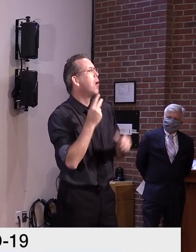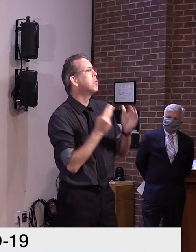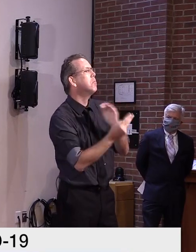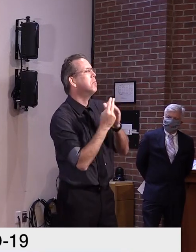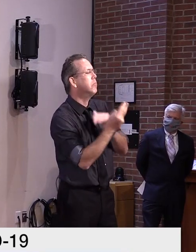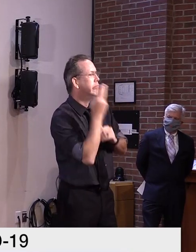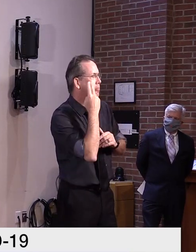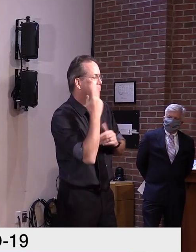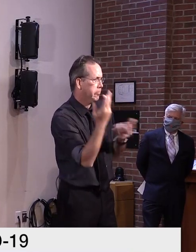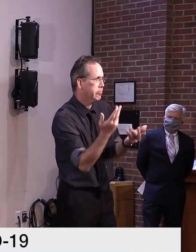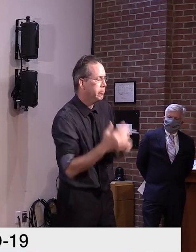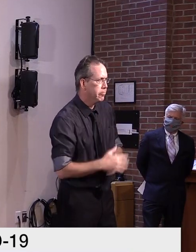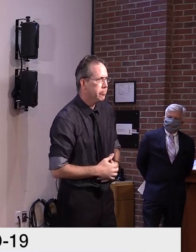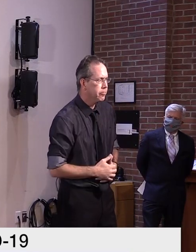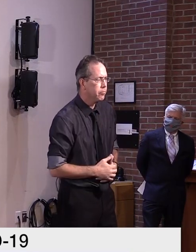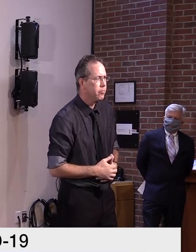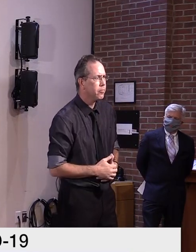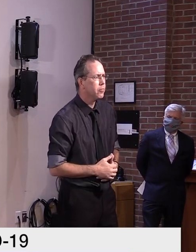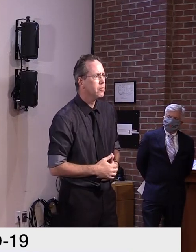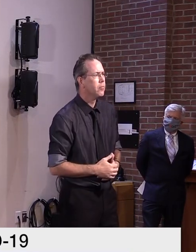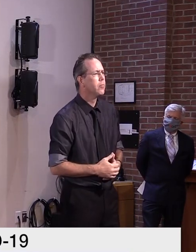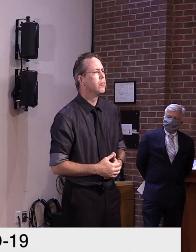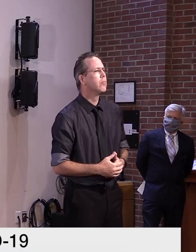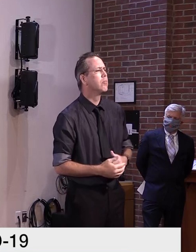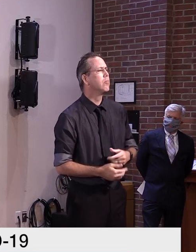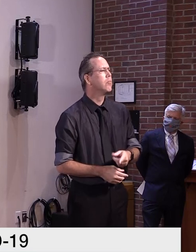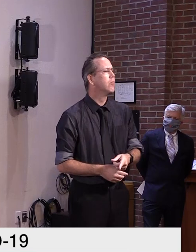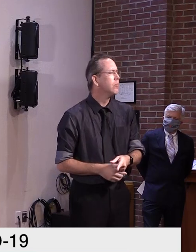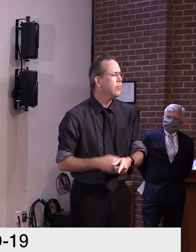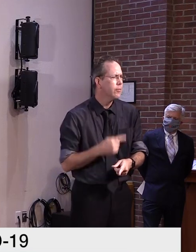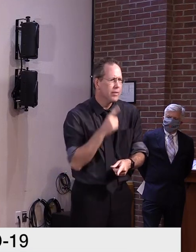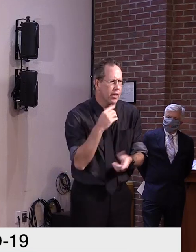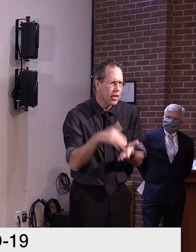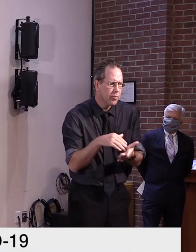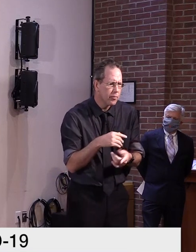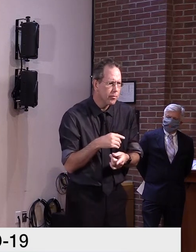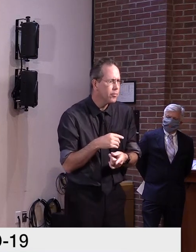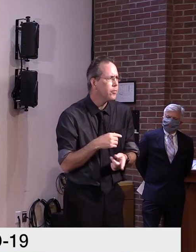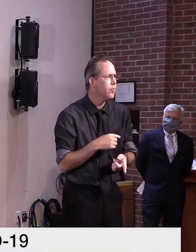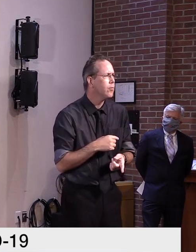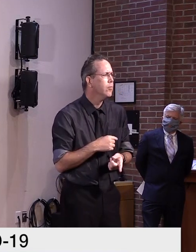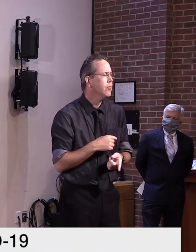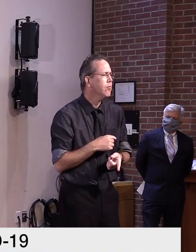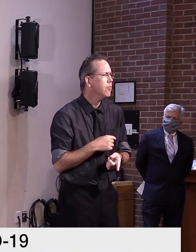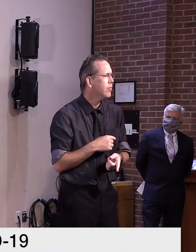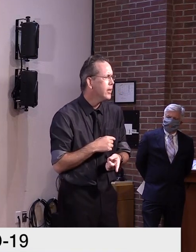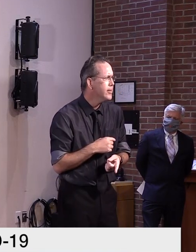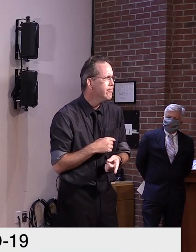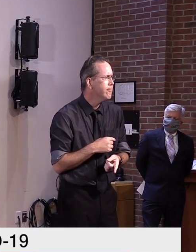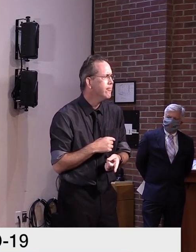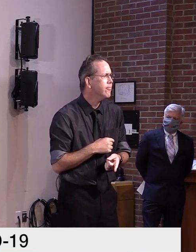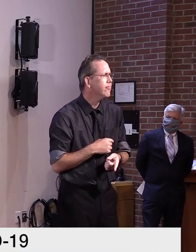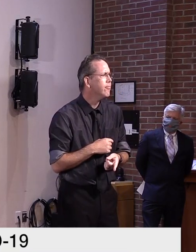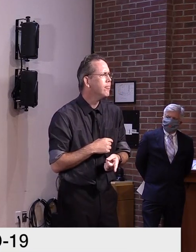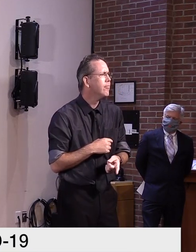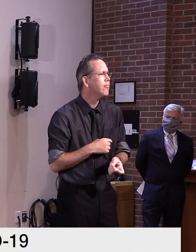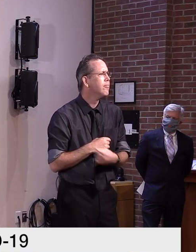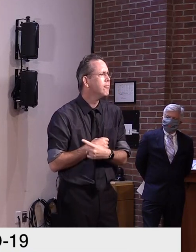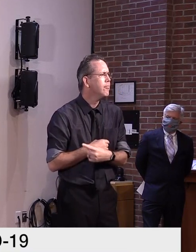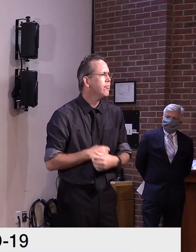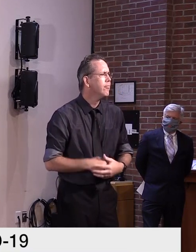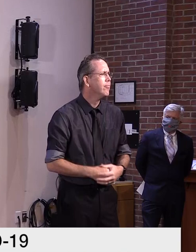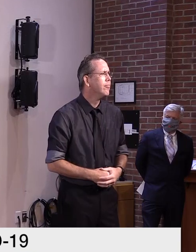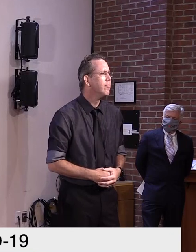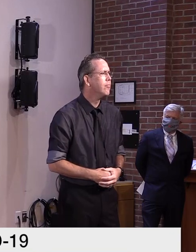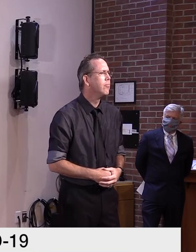And even at the colleges, I might add, what's, what's that? I said, I'm definitely talking about K through 12 at the moment.